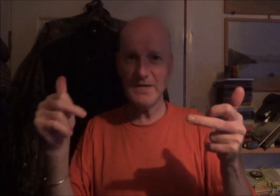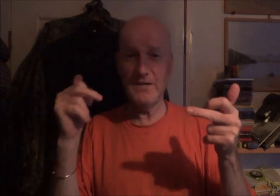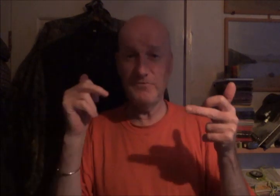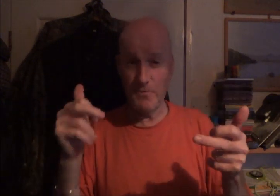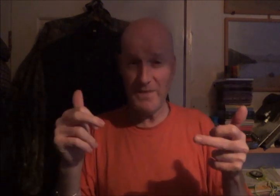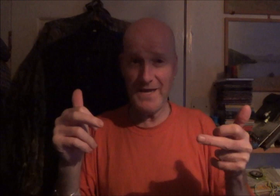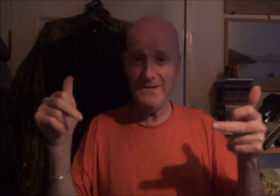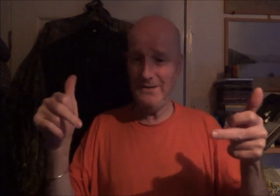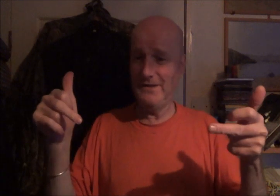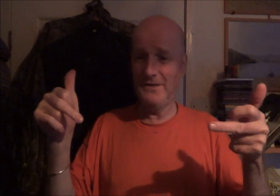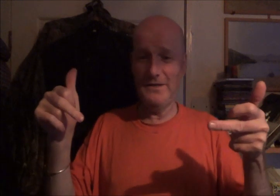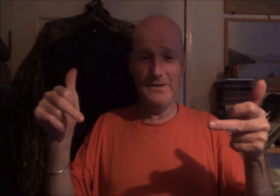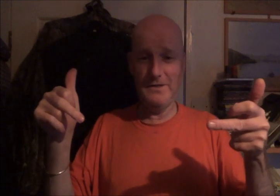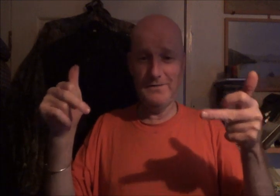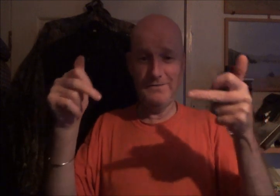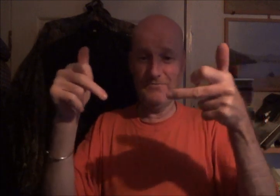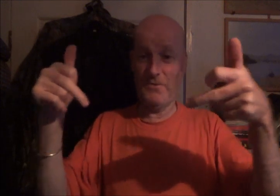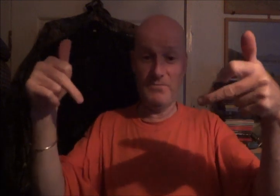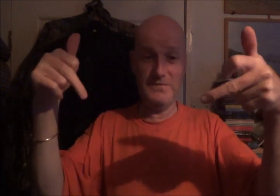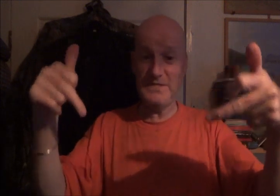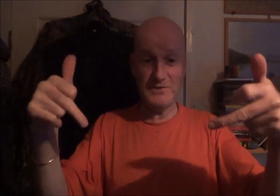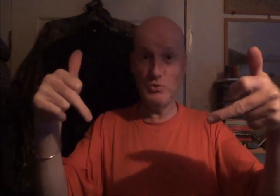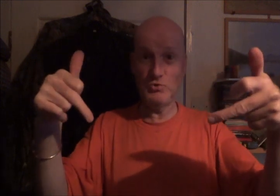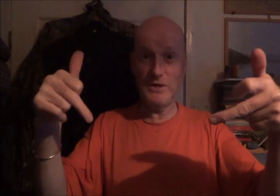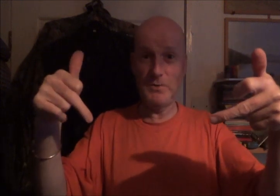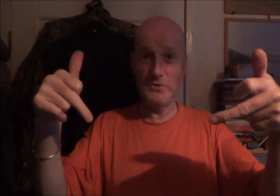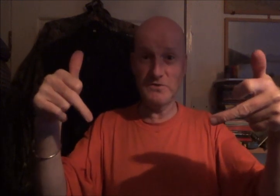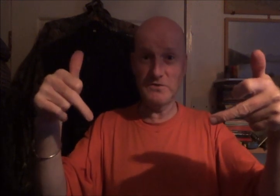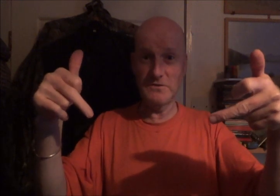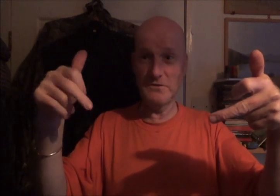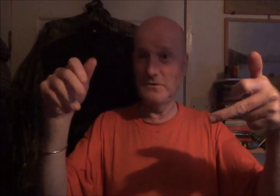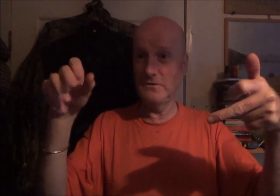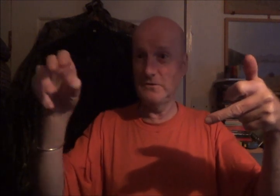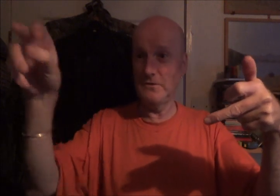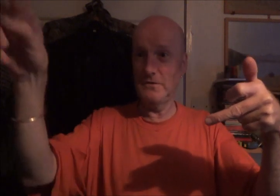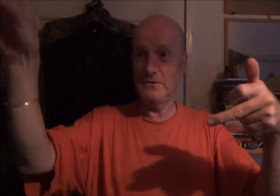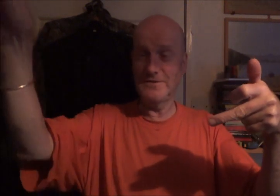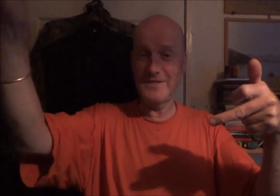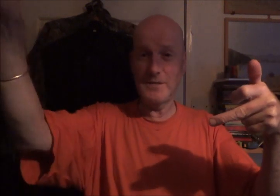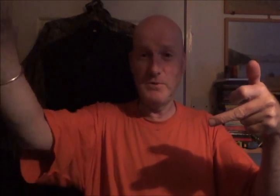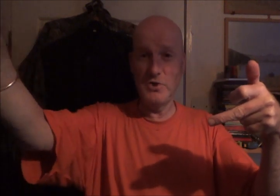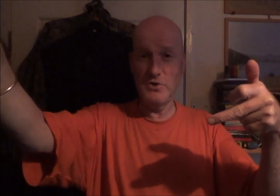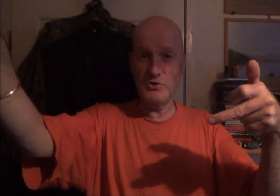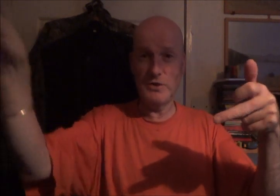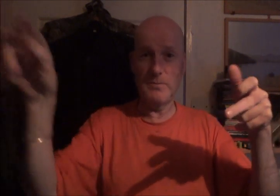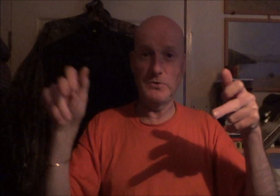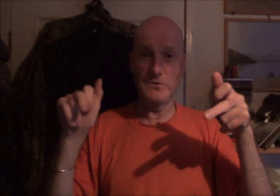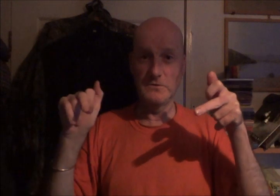And from then, from these two trig points, they've set up another trig point.